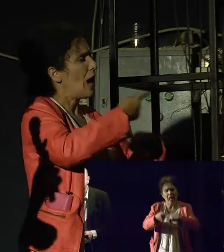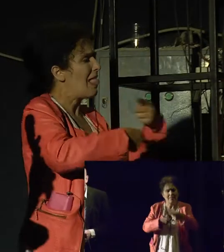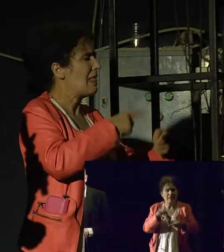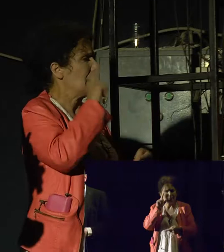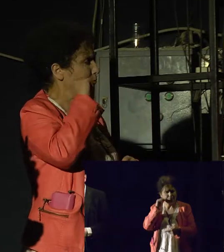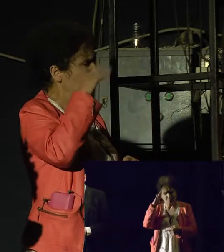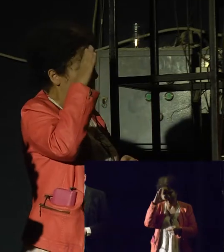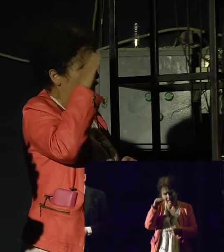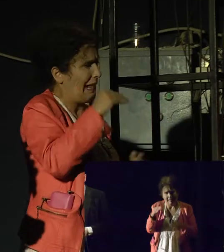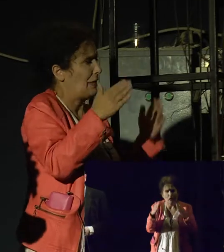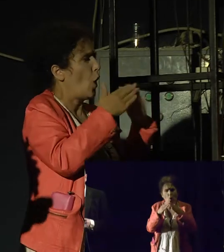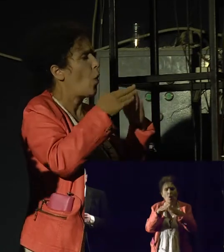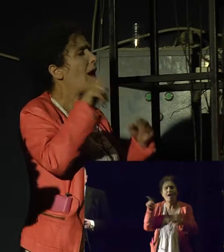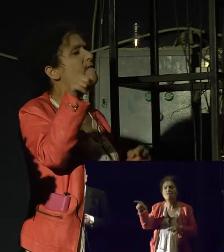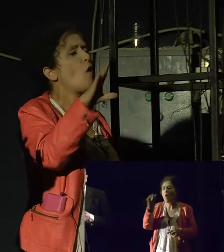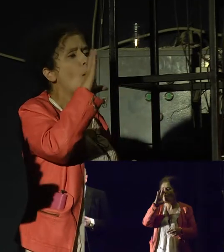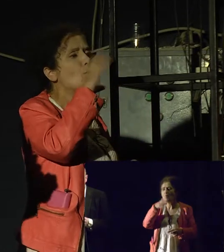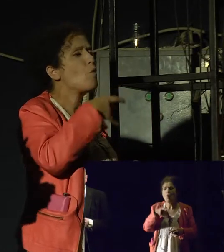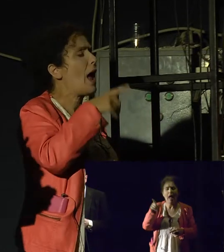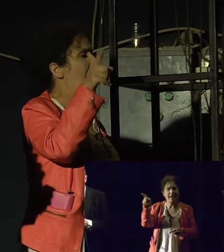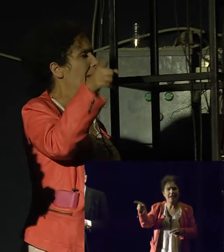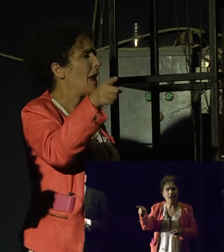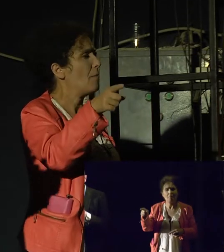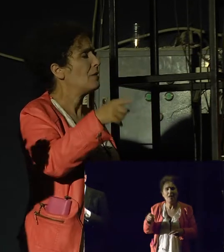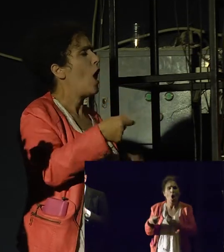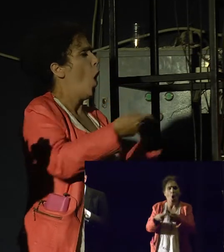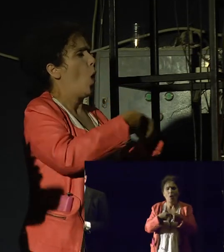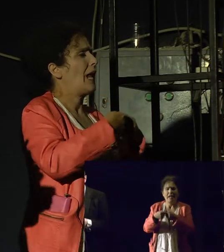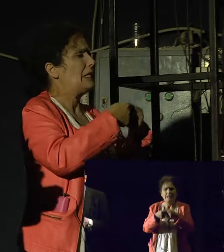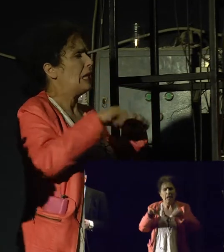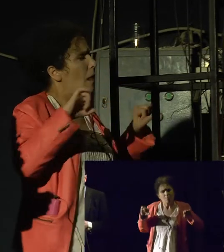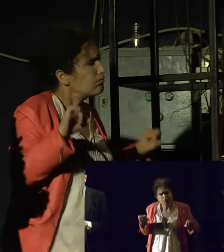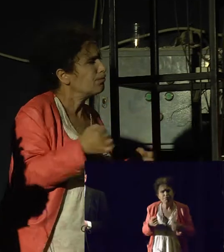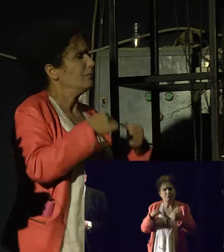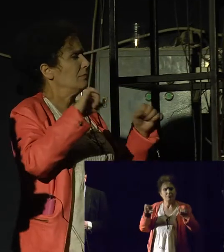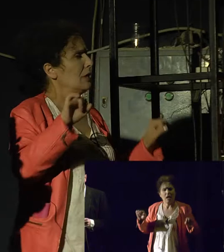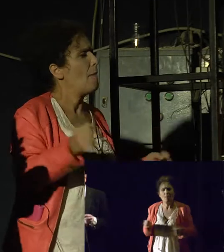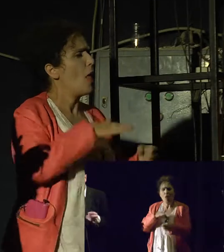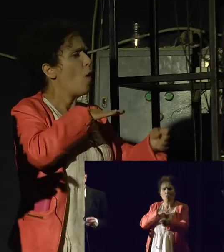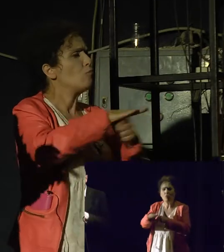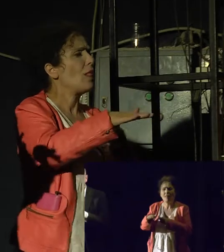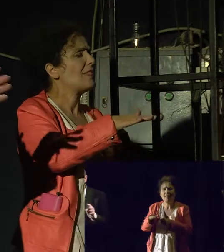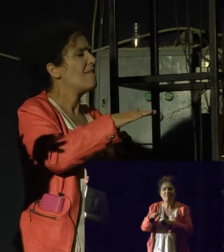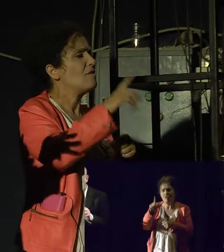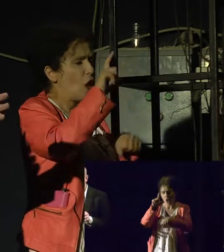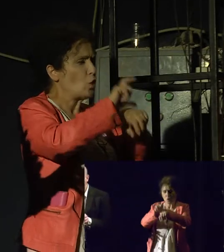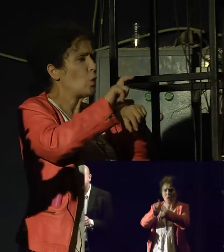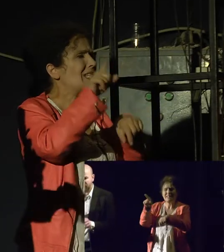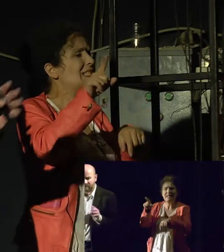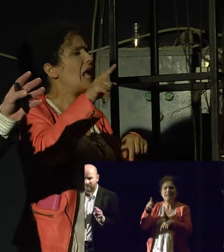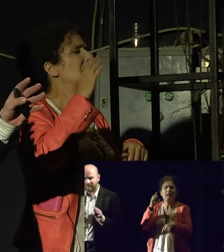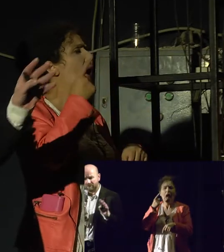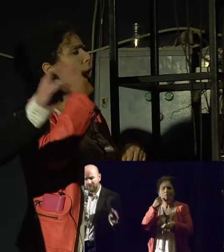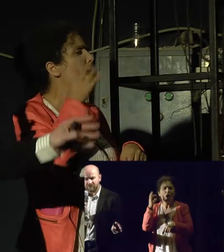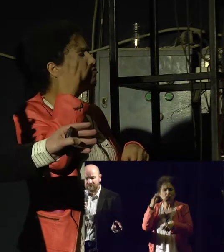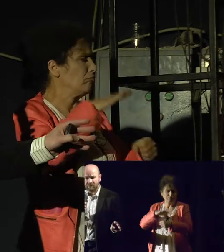Bulgaria an organized campaign against the Istanbul Convention on gender-based violence. Now here, what do we have in common?